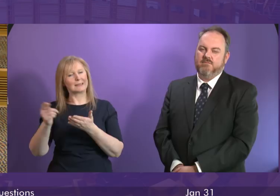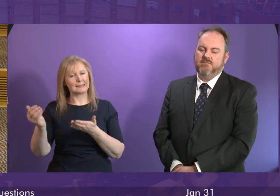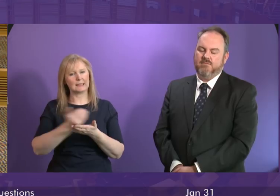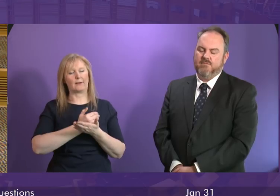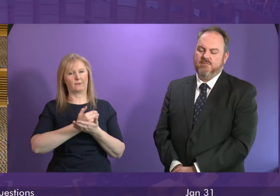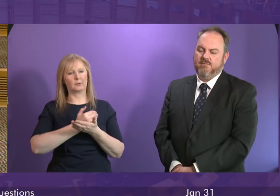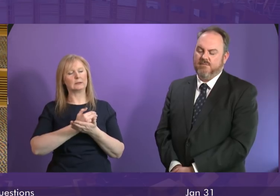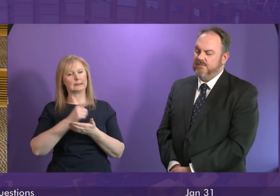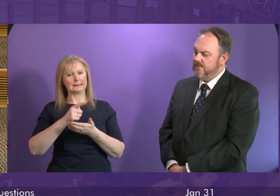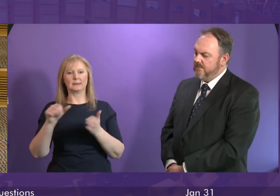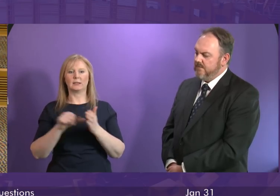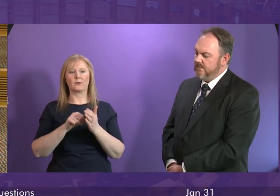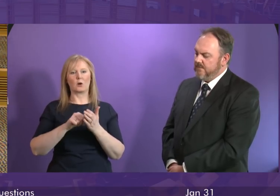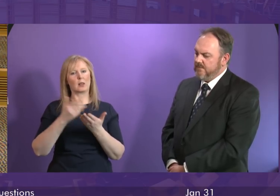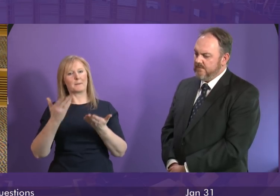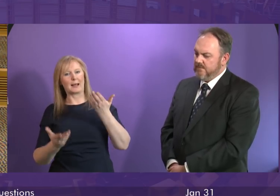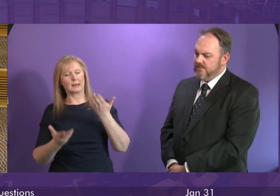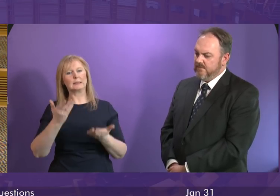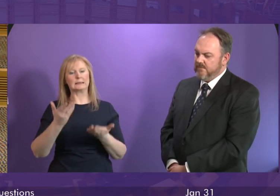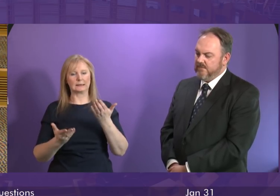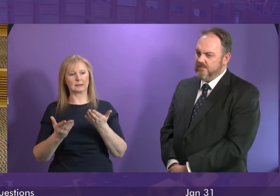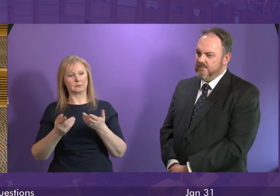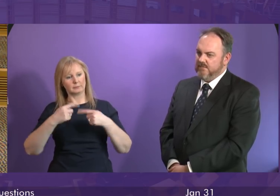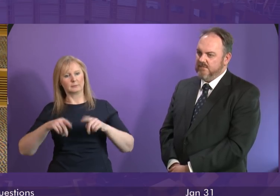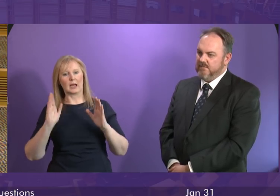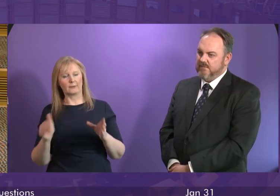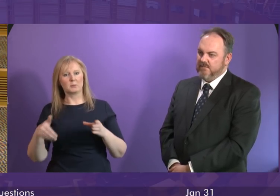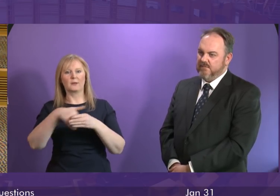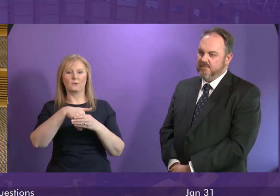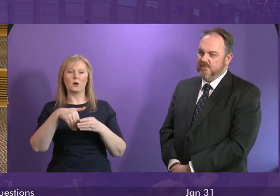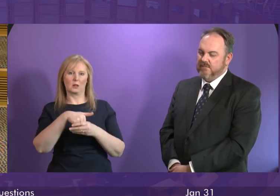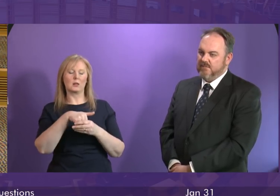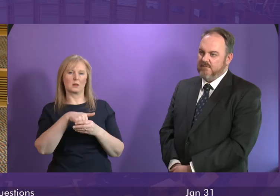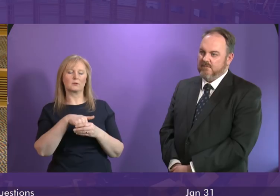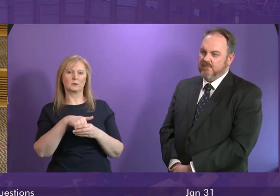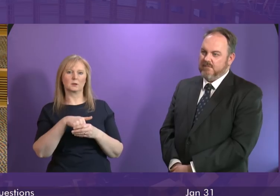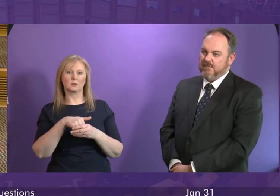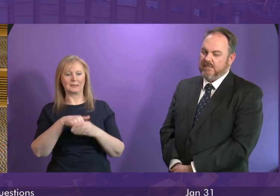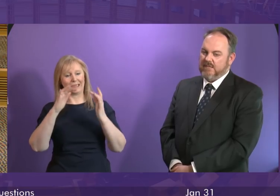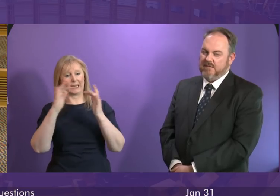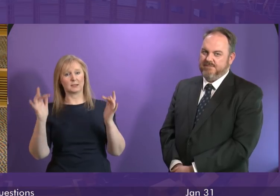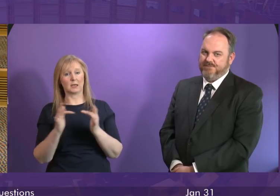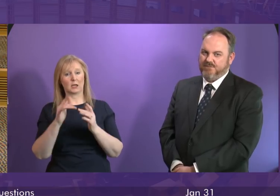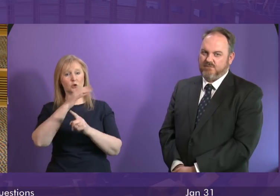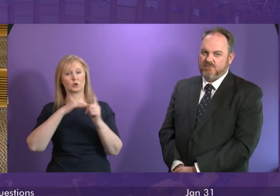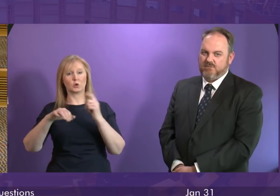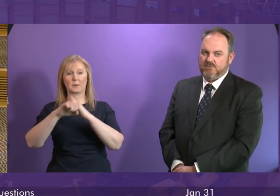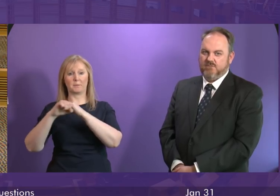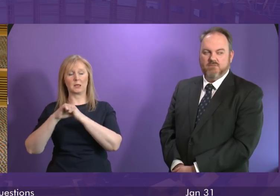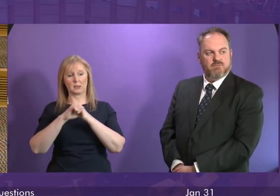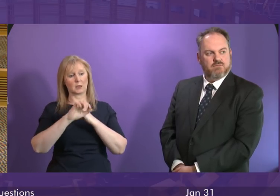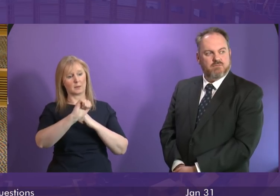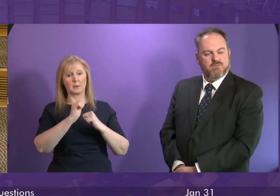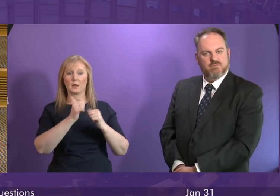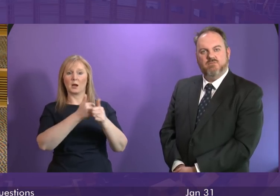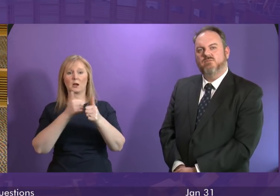that is often a difficult balance to strike and everybody has to play their part in that the internet social media providers have a